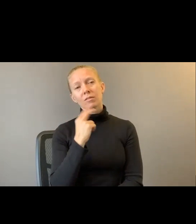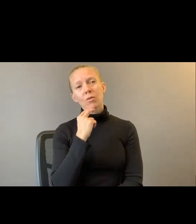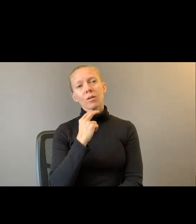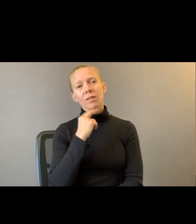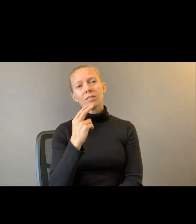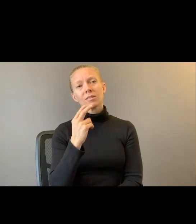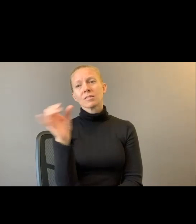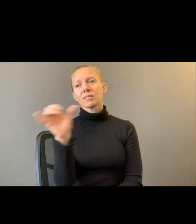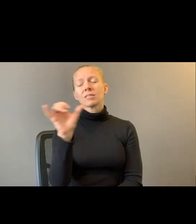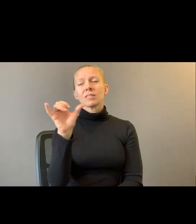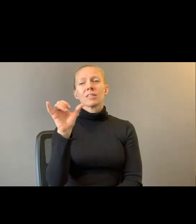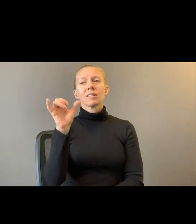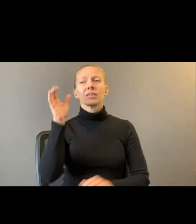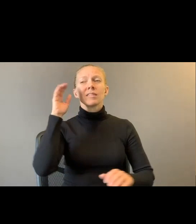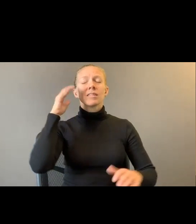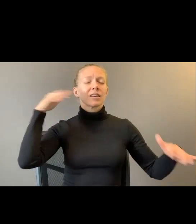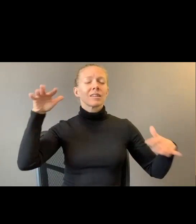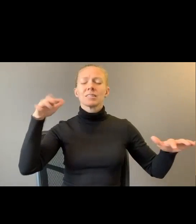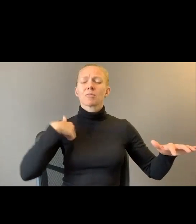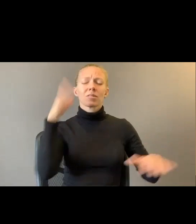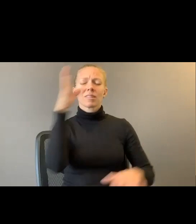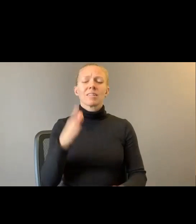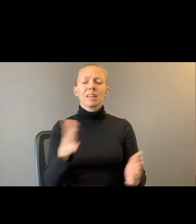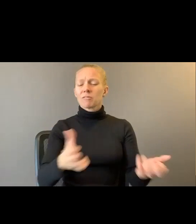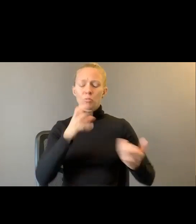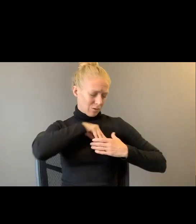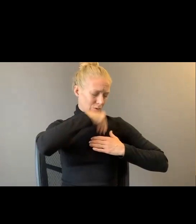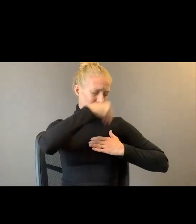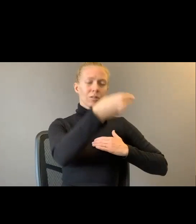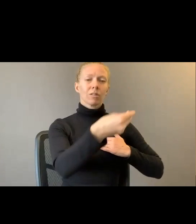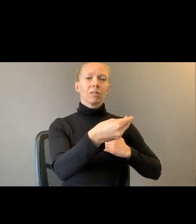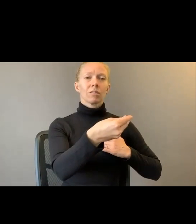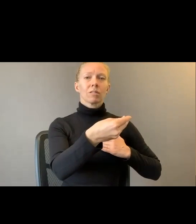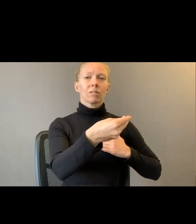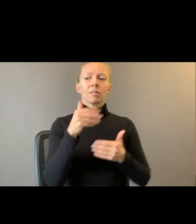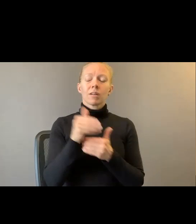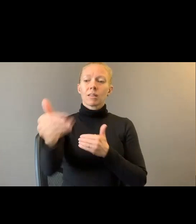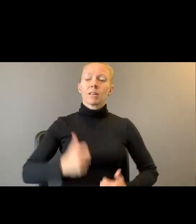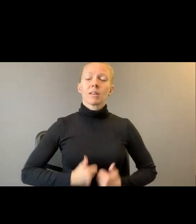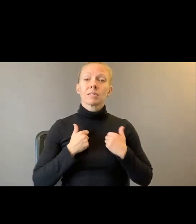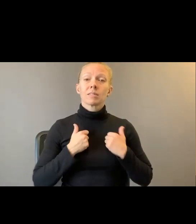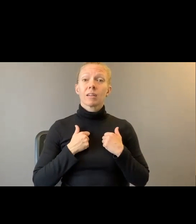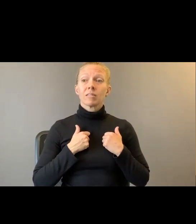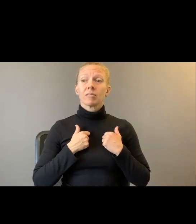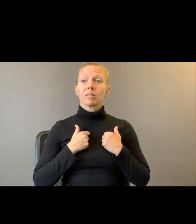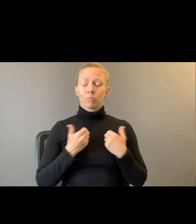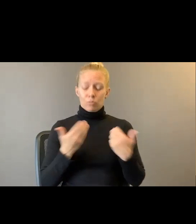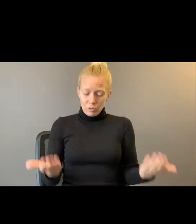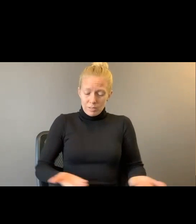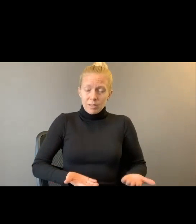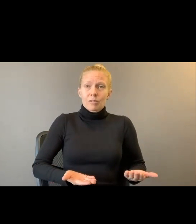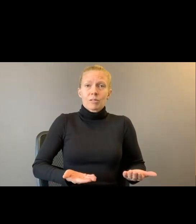I never want to pull out of my heart. And the next life, which is here and here,